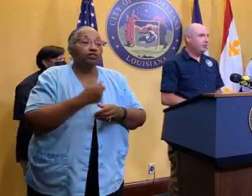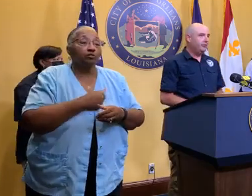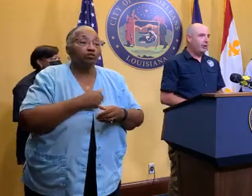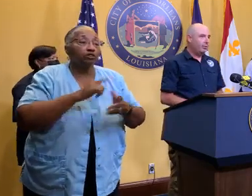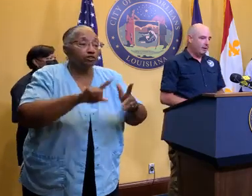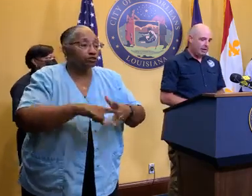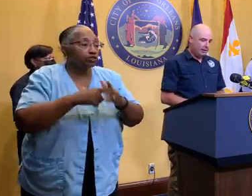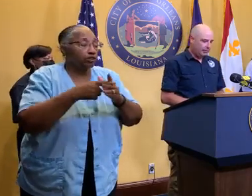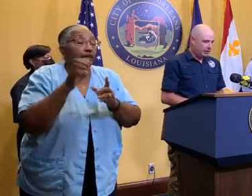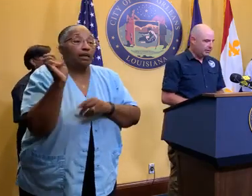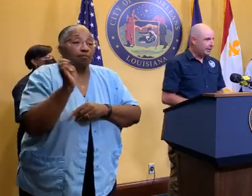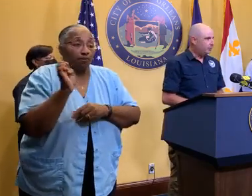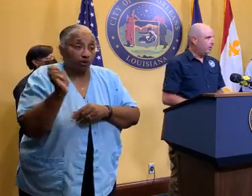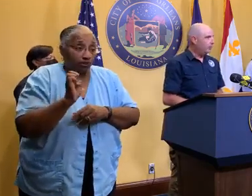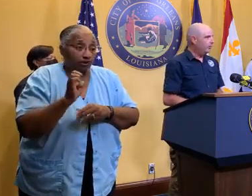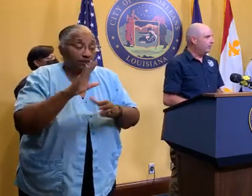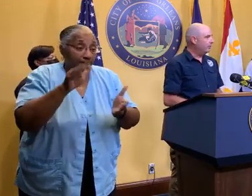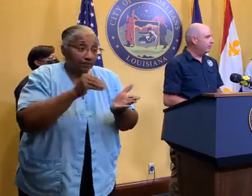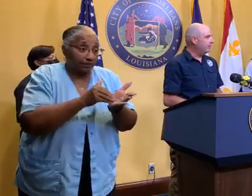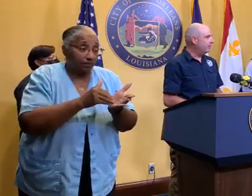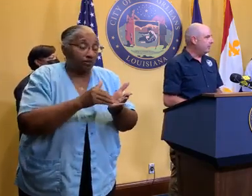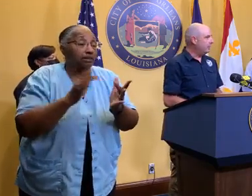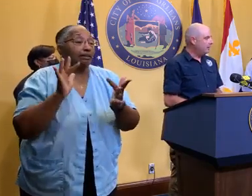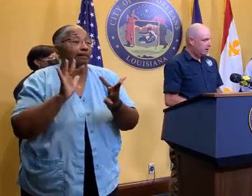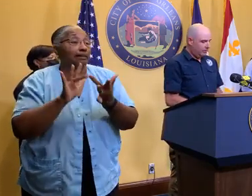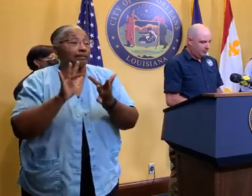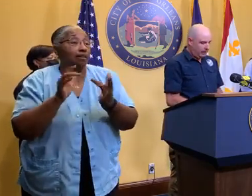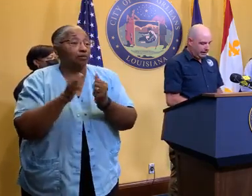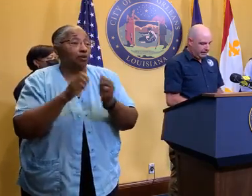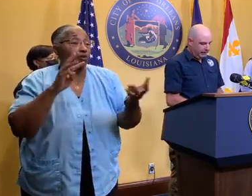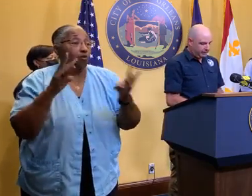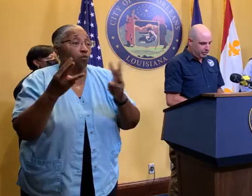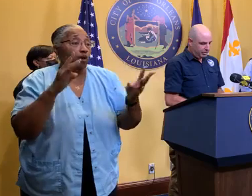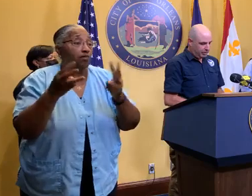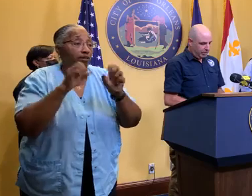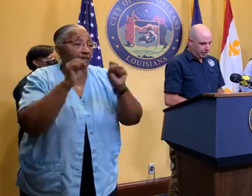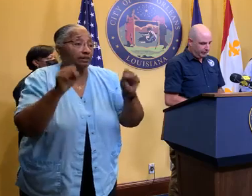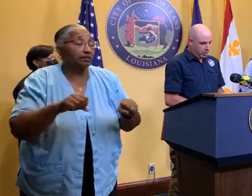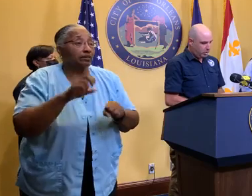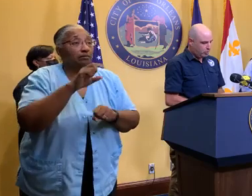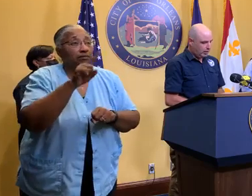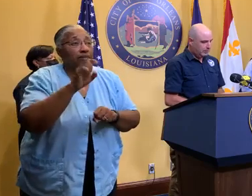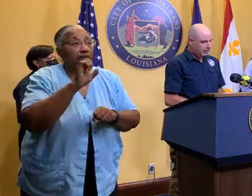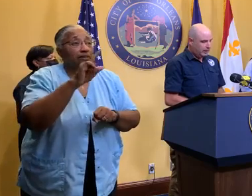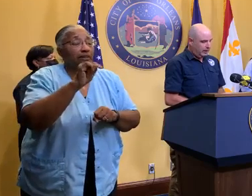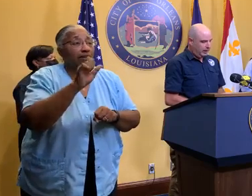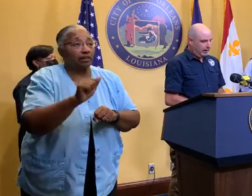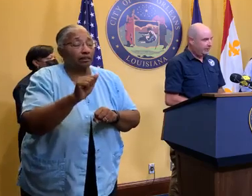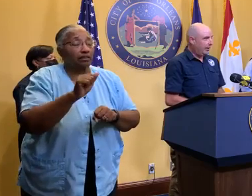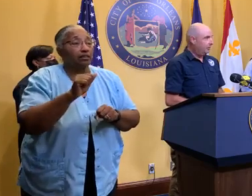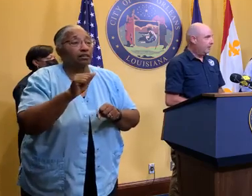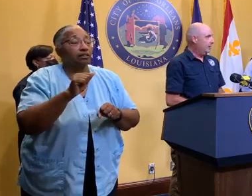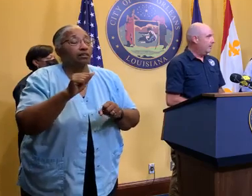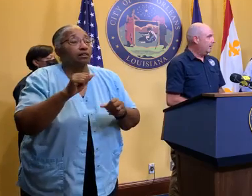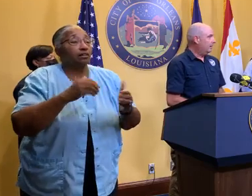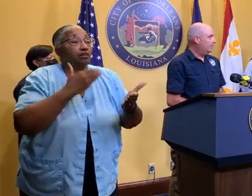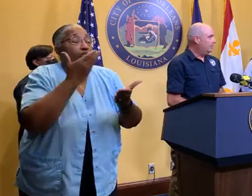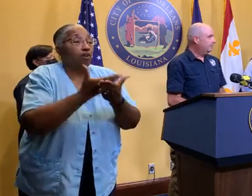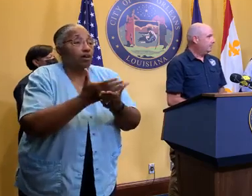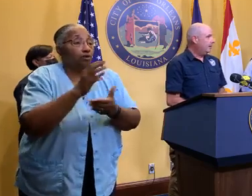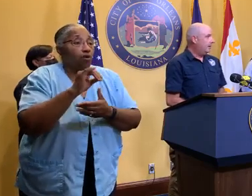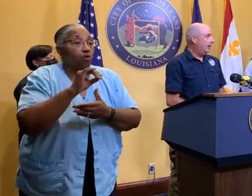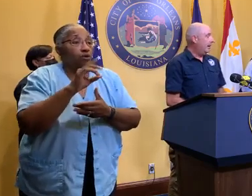Operations Center. We've been in constant contact with the Weather Service. Obviously, Zeta made landfall. We'll call Cocadree as a